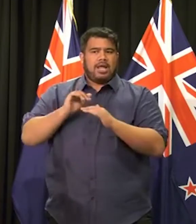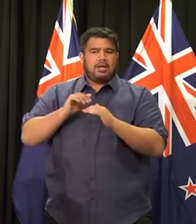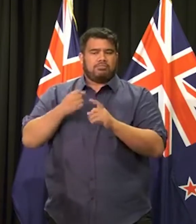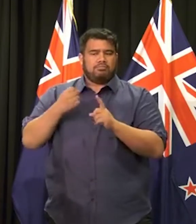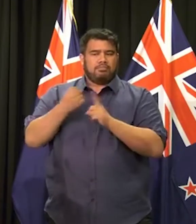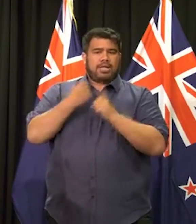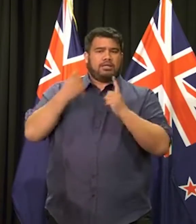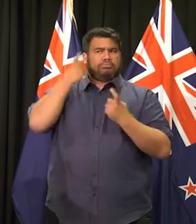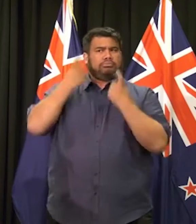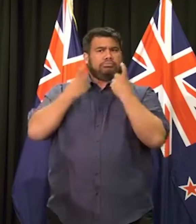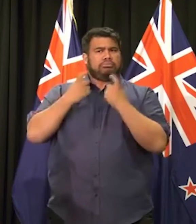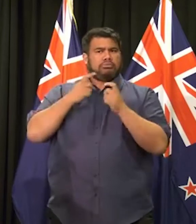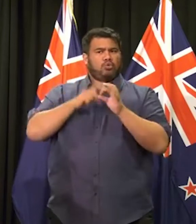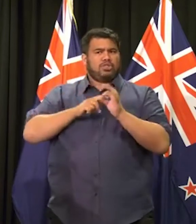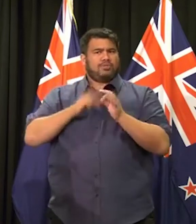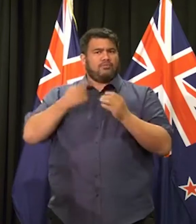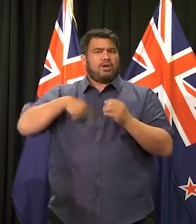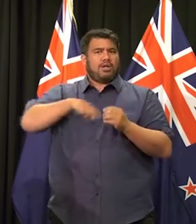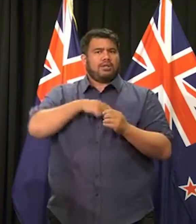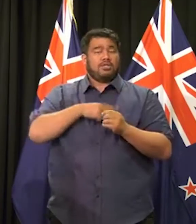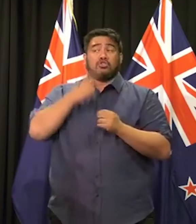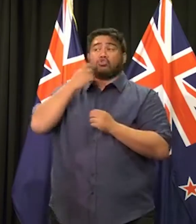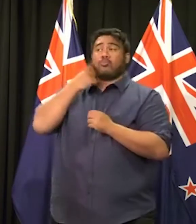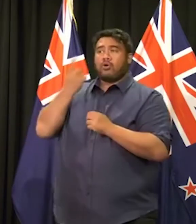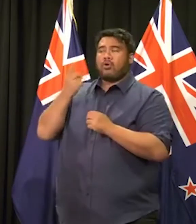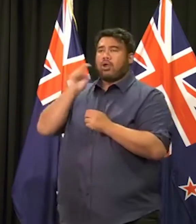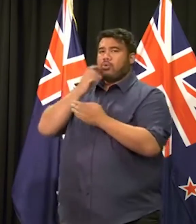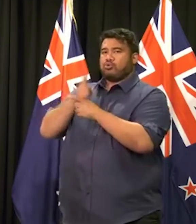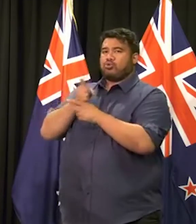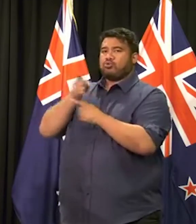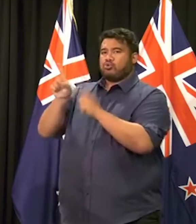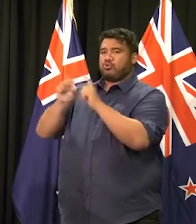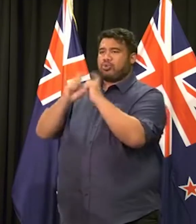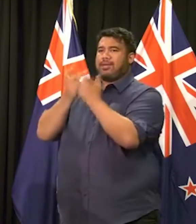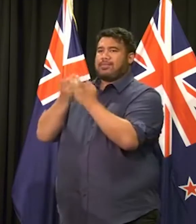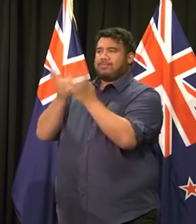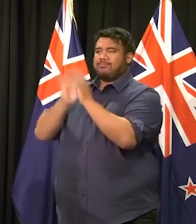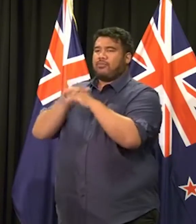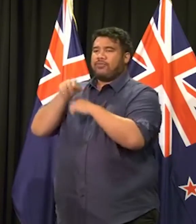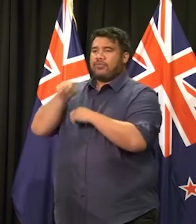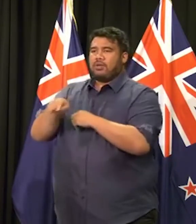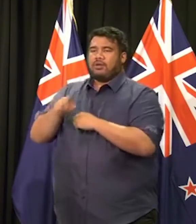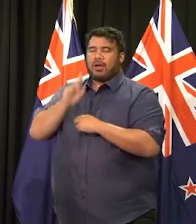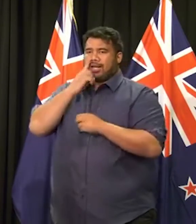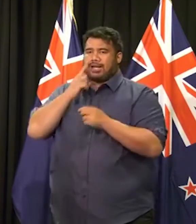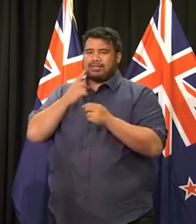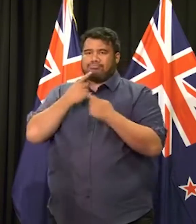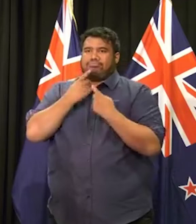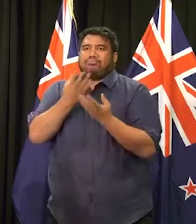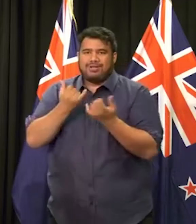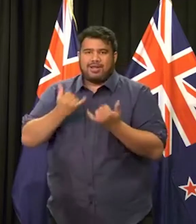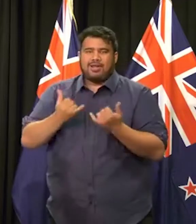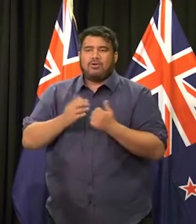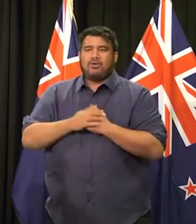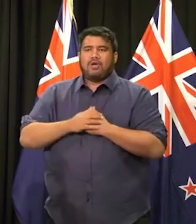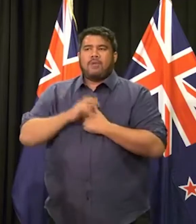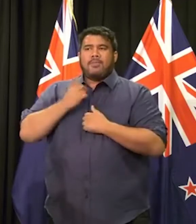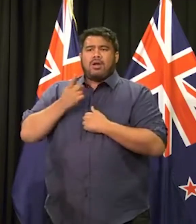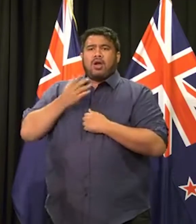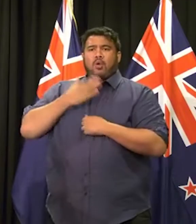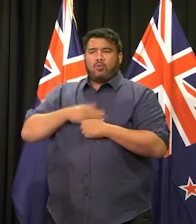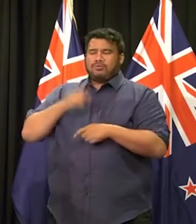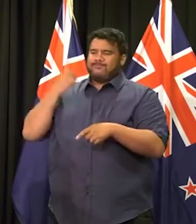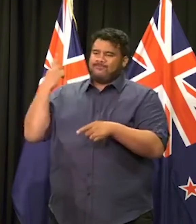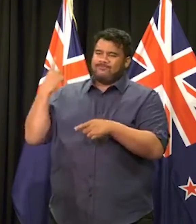I will be having these discussions with Cabinet tomorrow. Uh, I don't want to pre-empt that, but I will be looking to move as swiftly